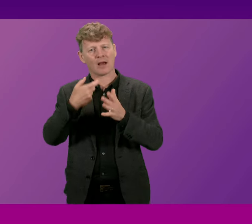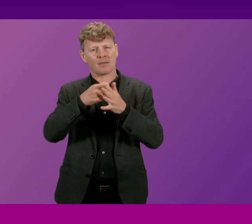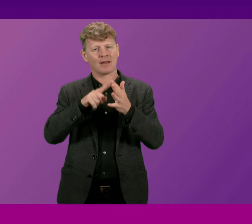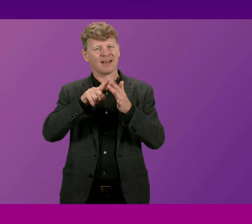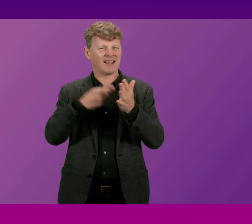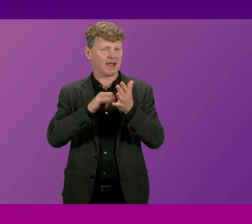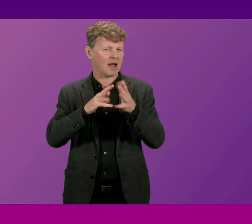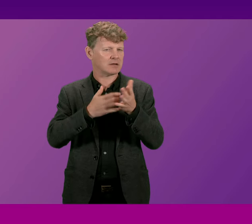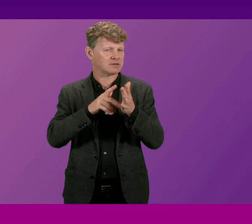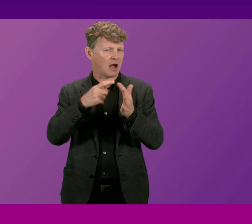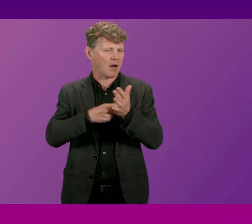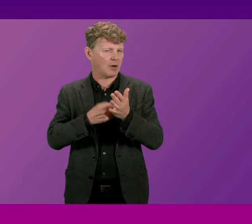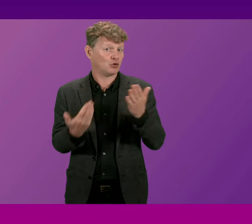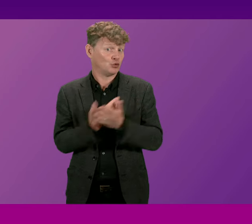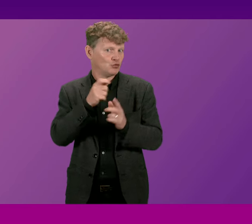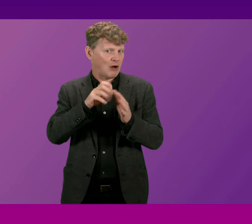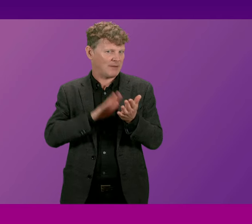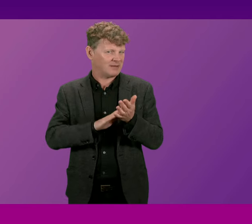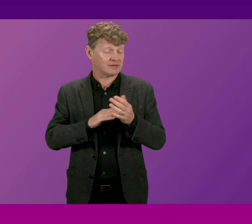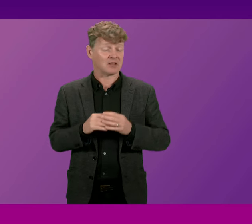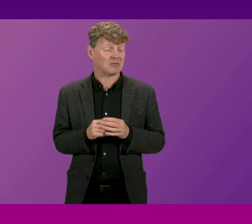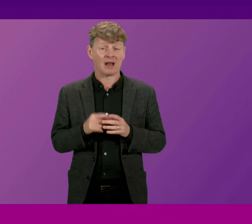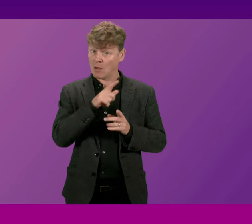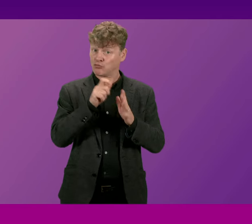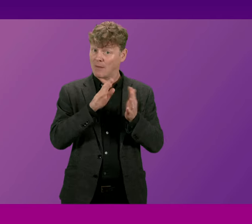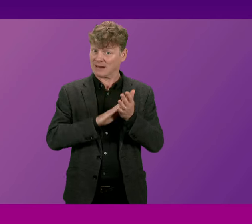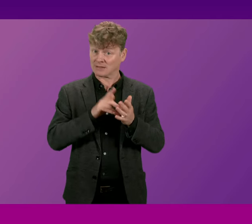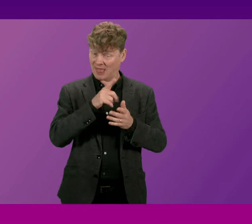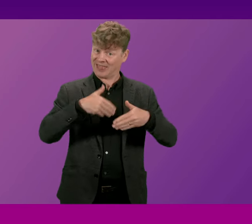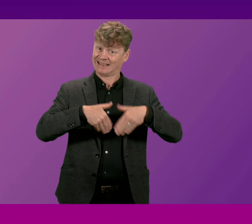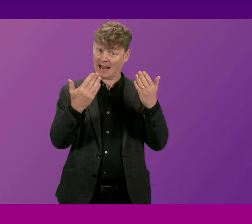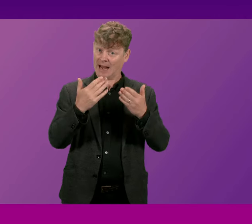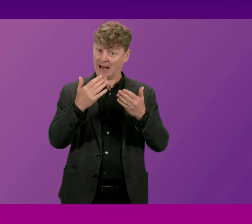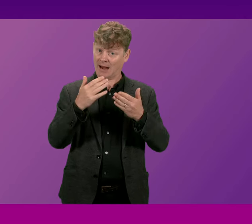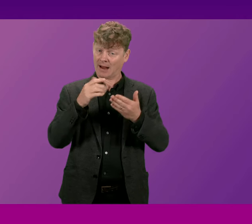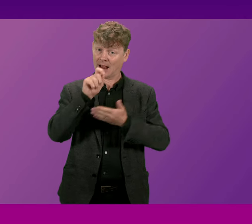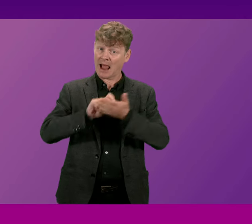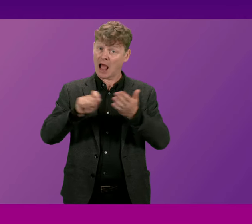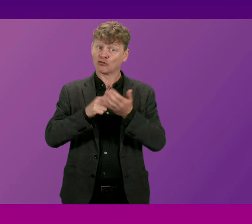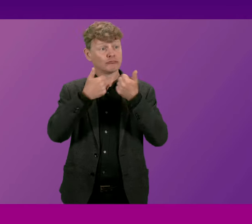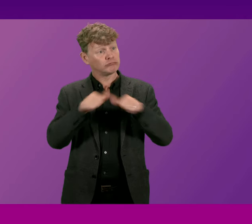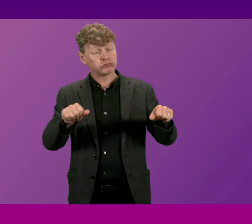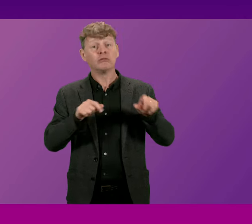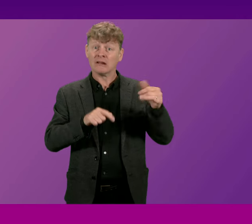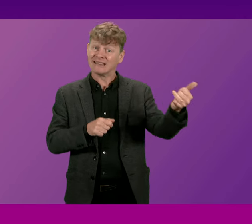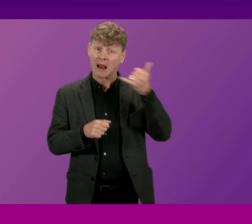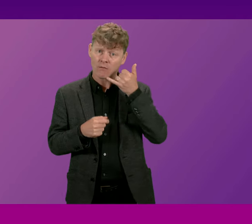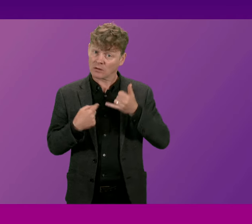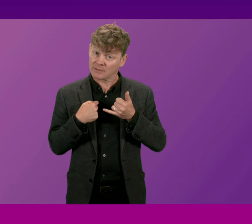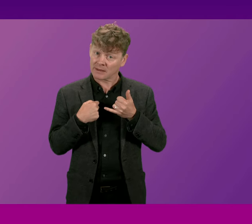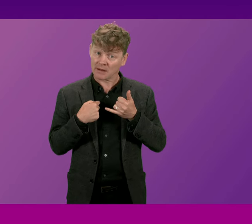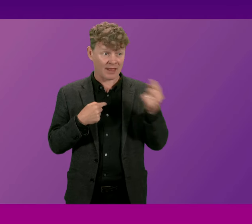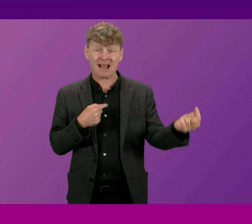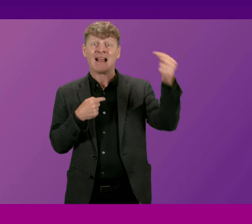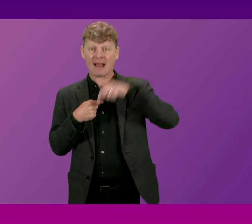Prime Minister the Prime Minister telephoned me the day of his election as Prime Minister and came to see me on the